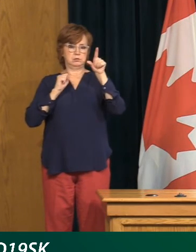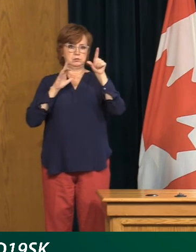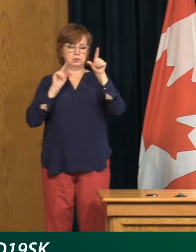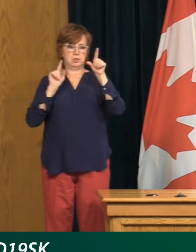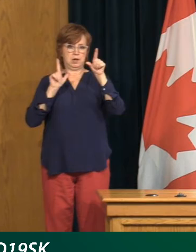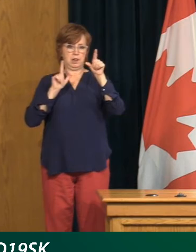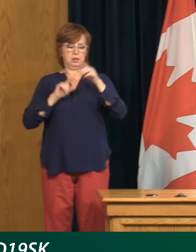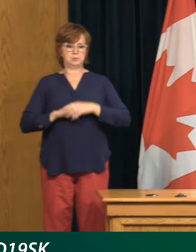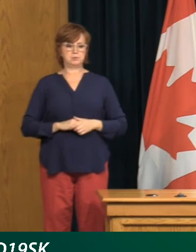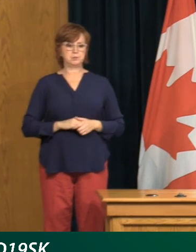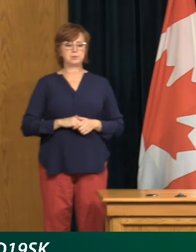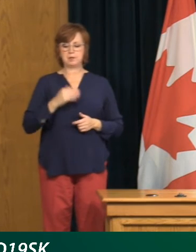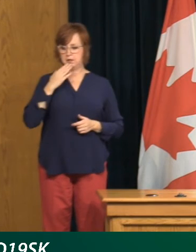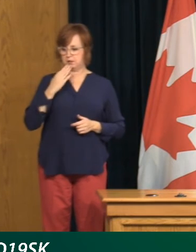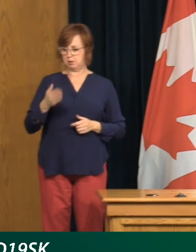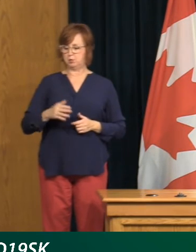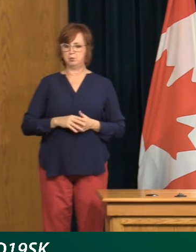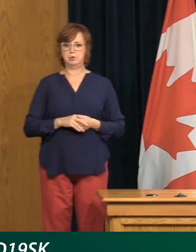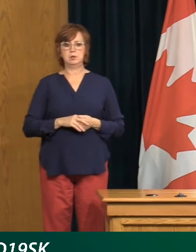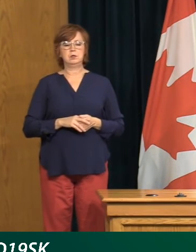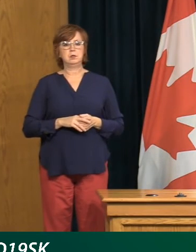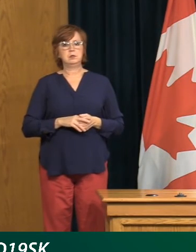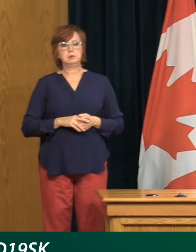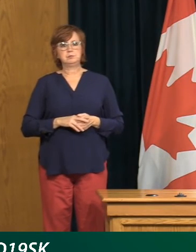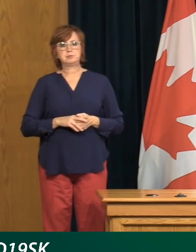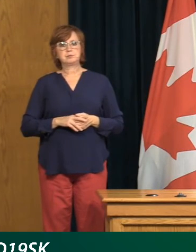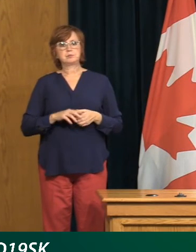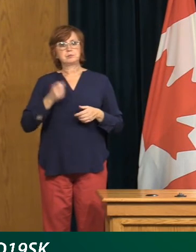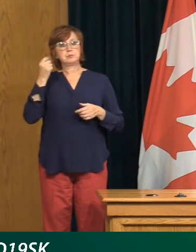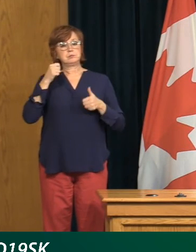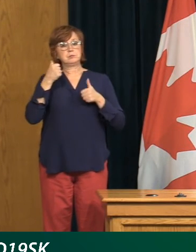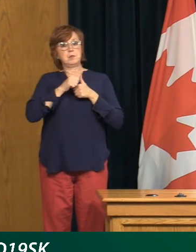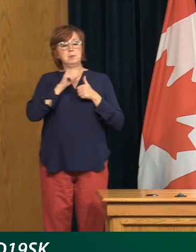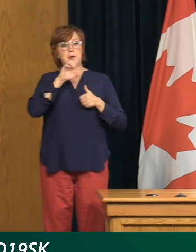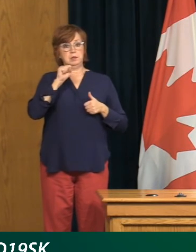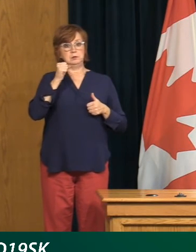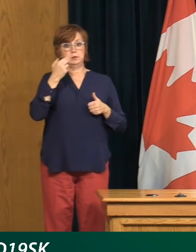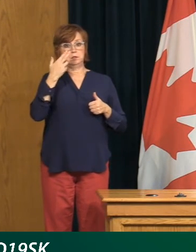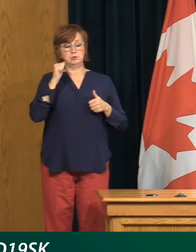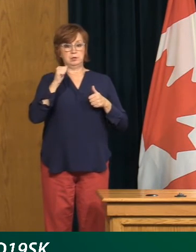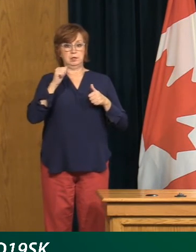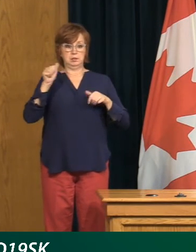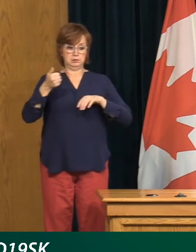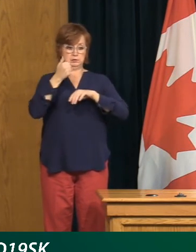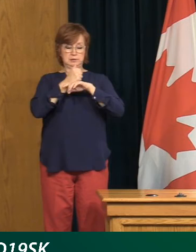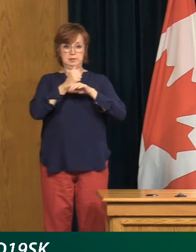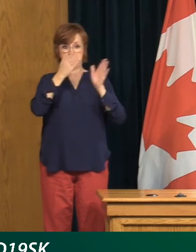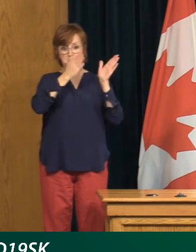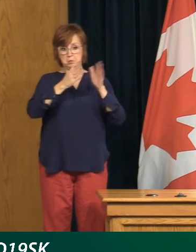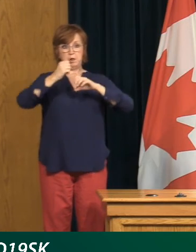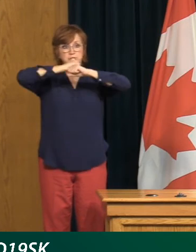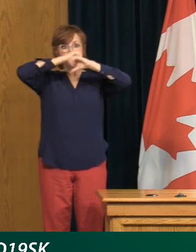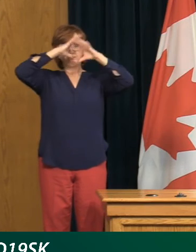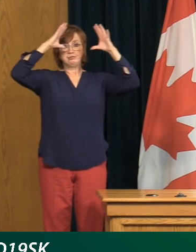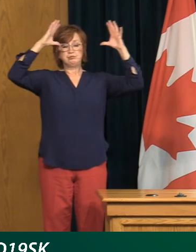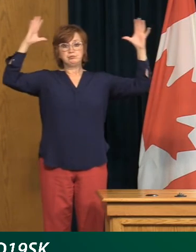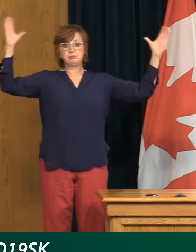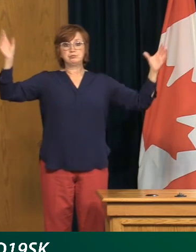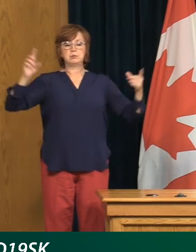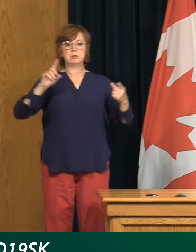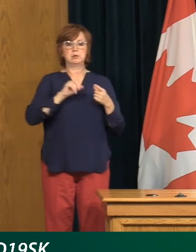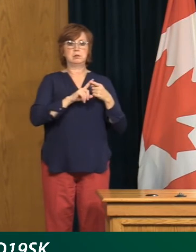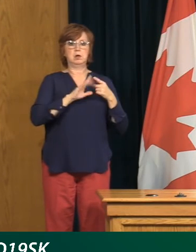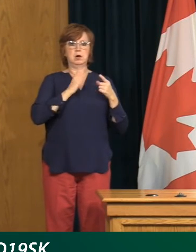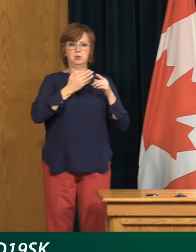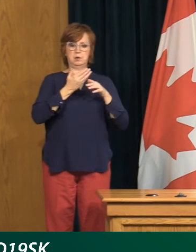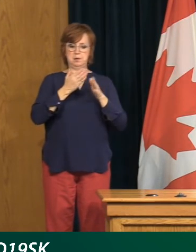Thanks, Dr. Shahab. So just going back to the strategies that the SHA put in place at the beginning of the pandemic and we released our pandemic plan, both the